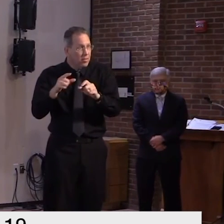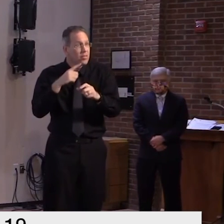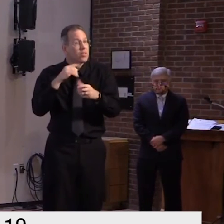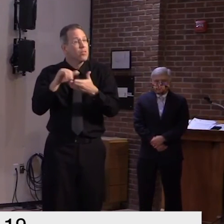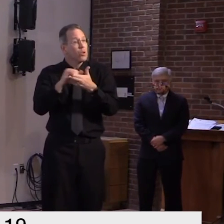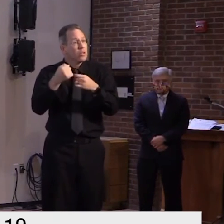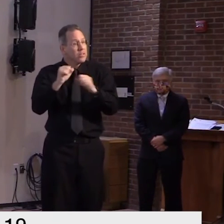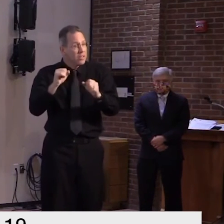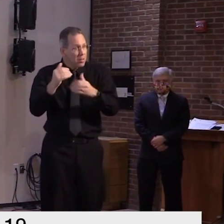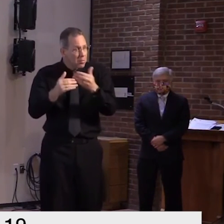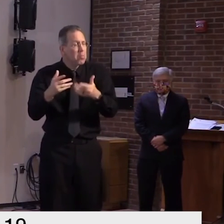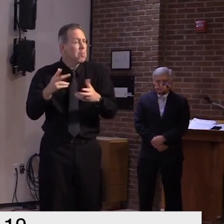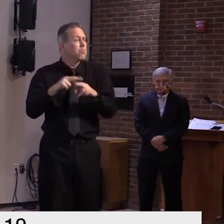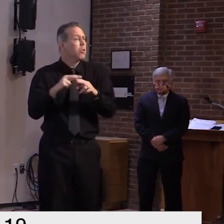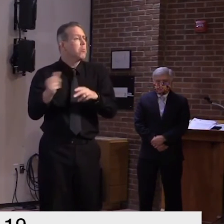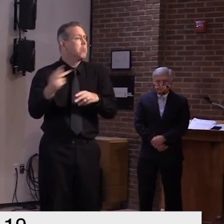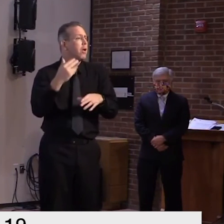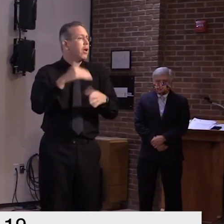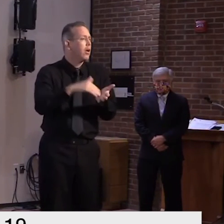thank you